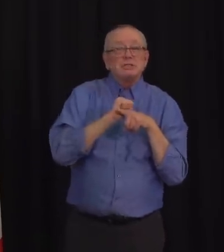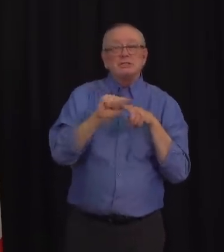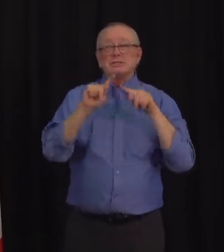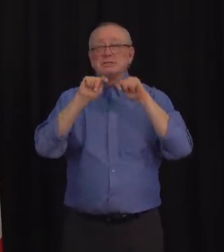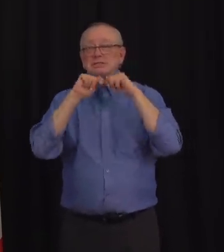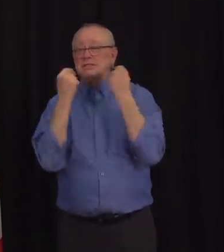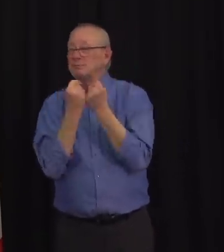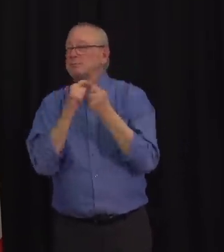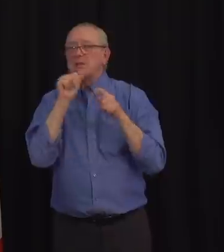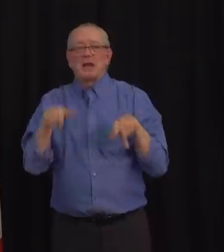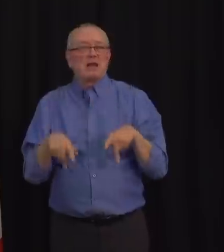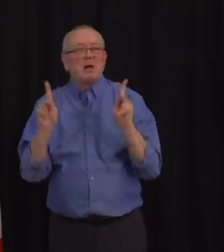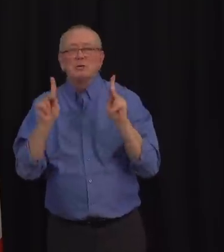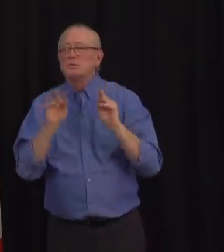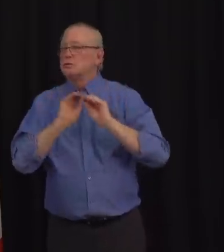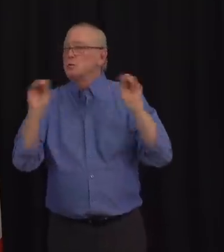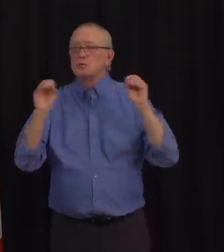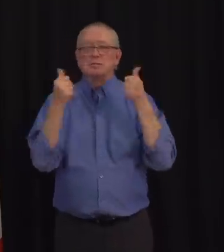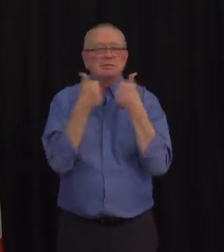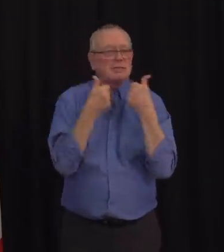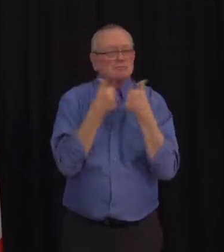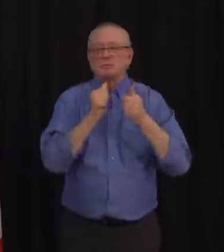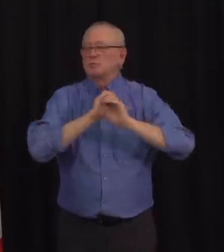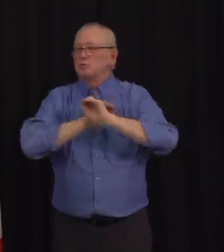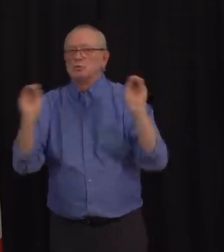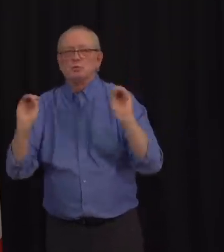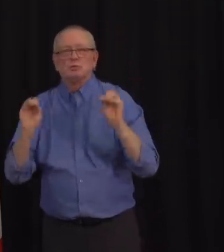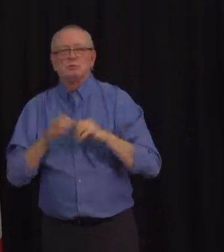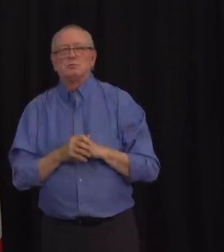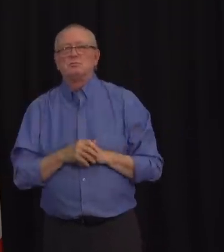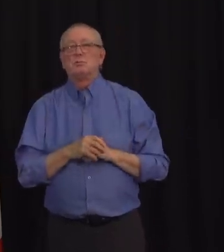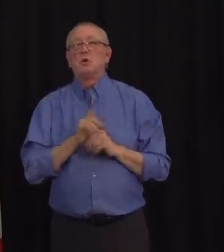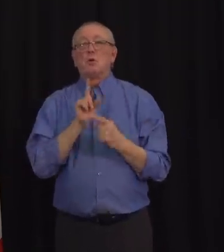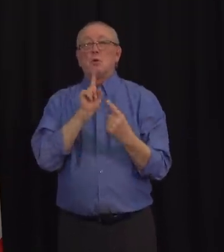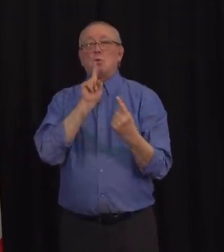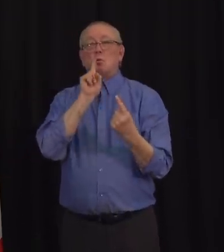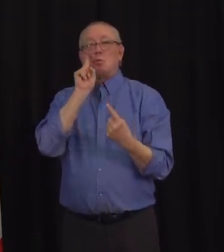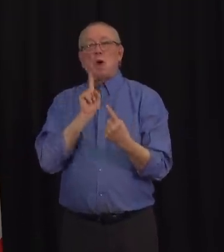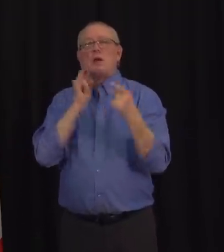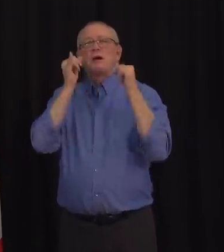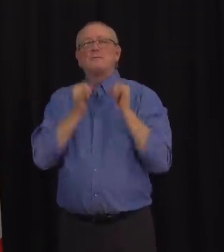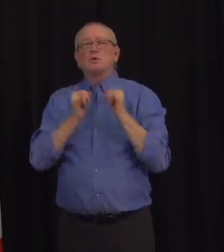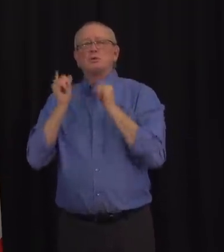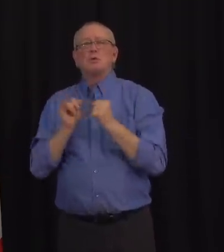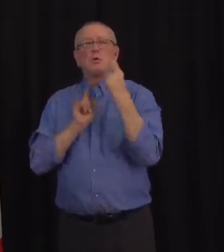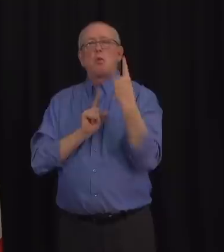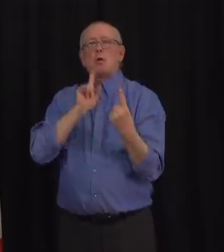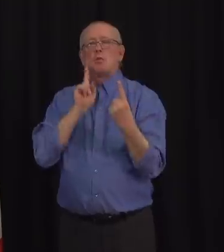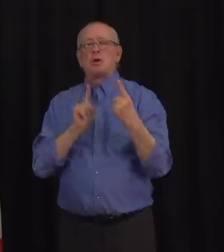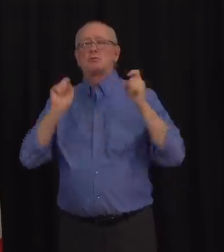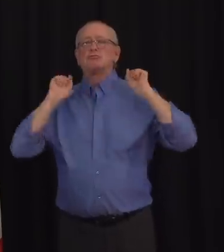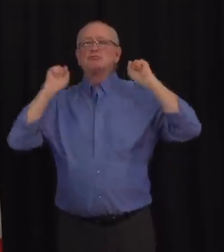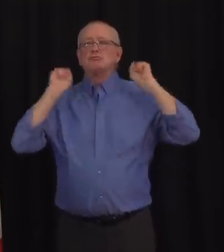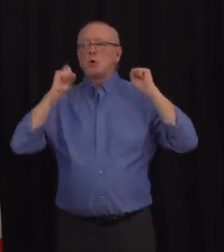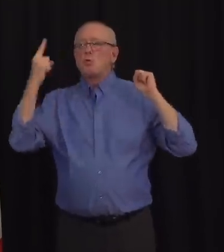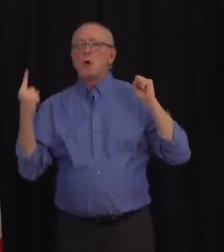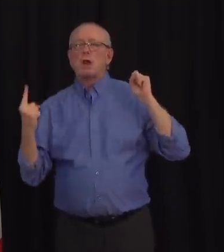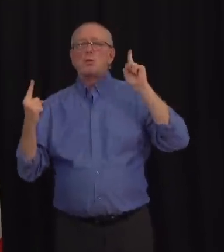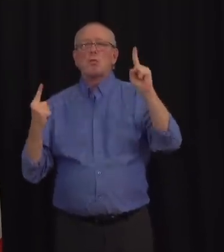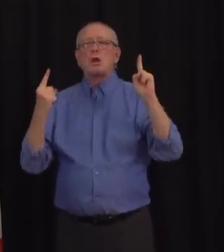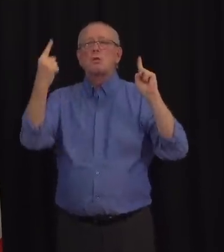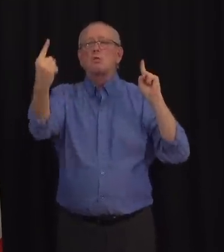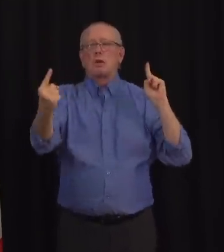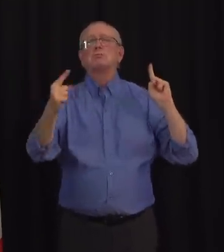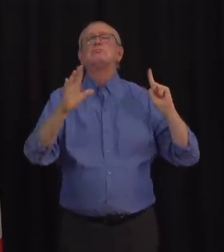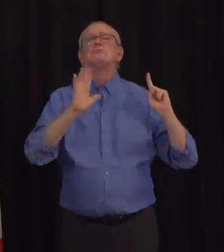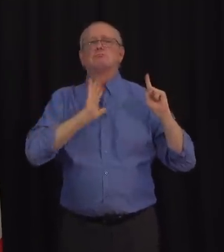Facilities can be open for individual time, training, or exercise only. And instructors can use a facility to